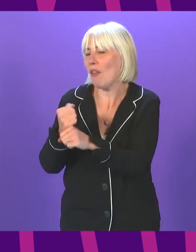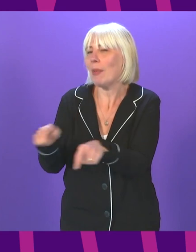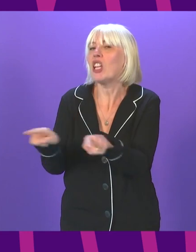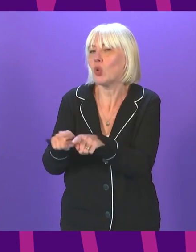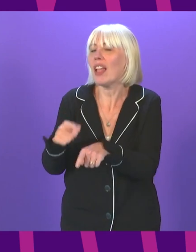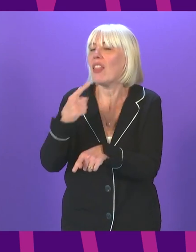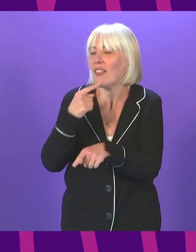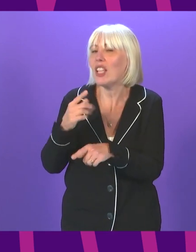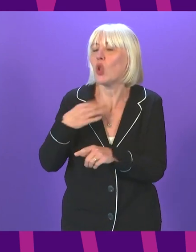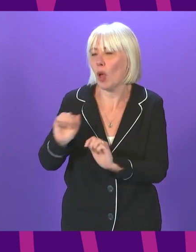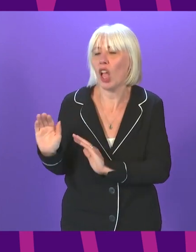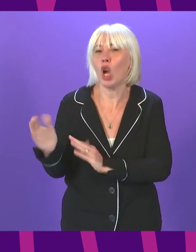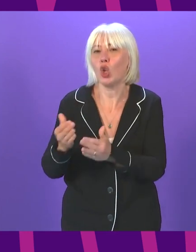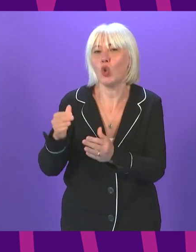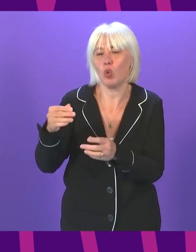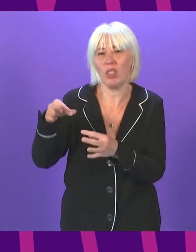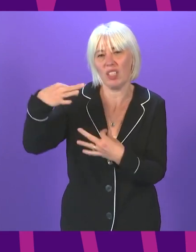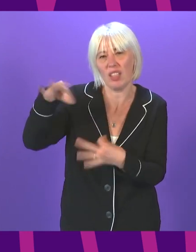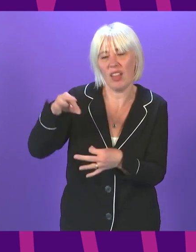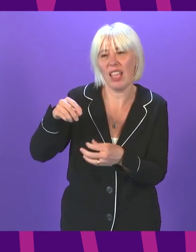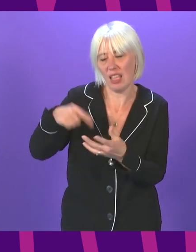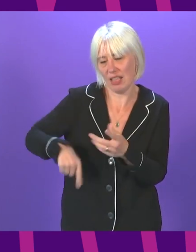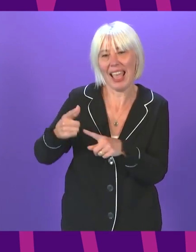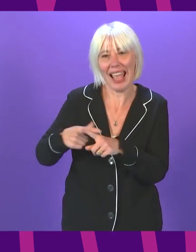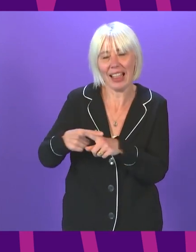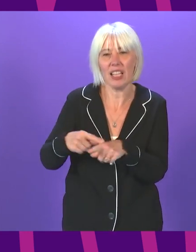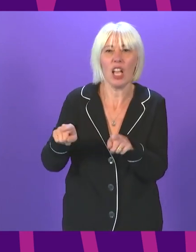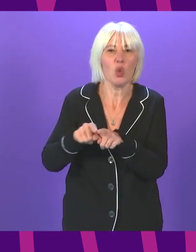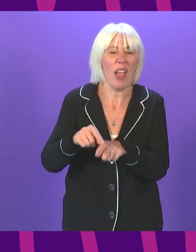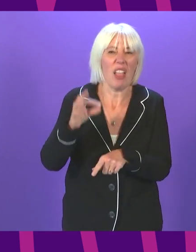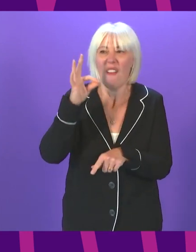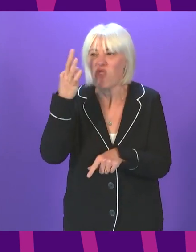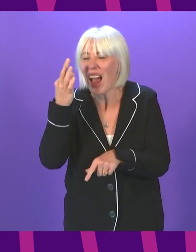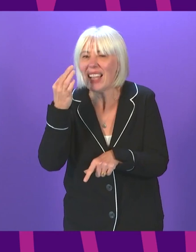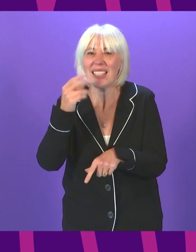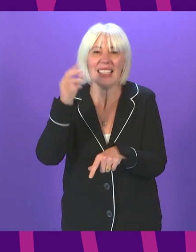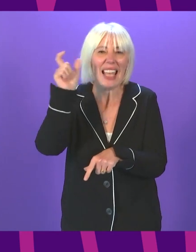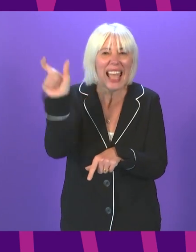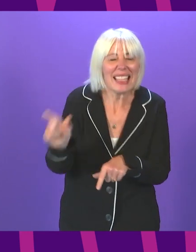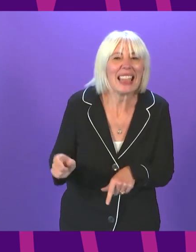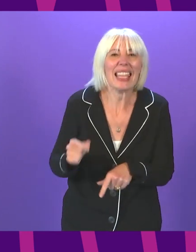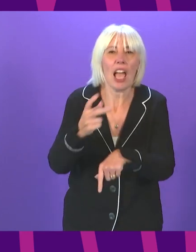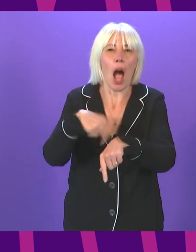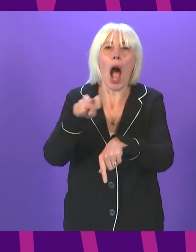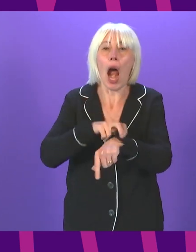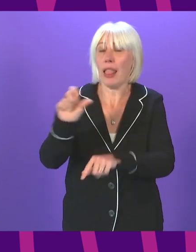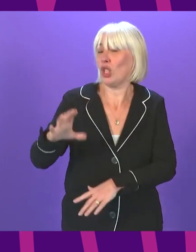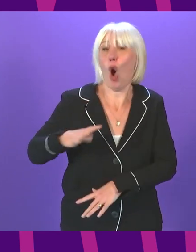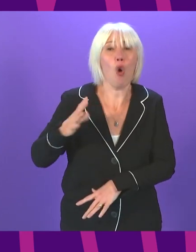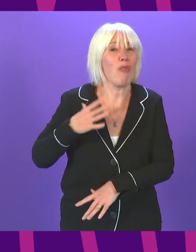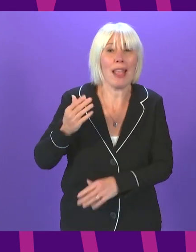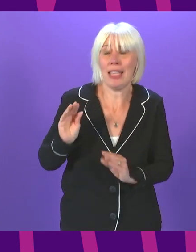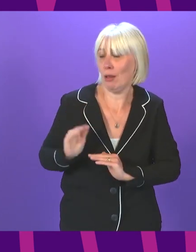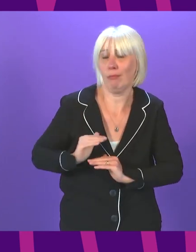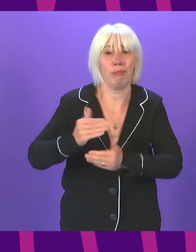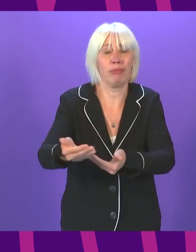introduce certification for England and several European countries, including France, Italy and Ireland have already introduced certification. In